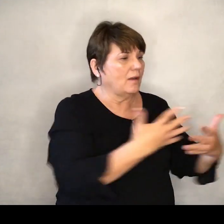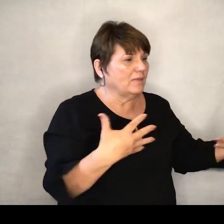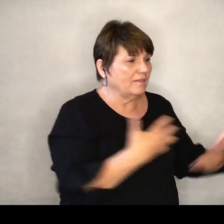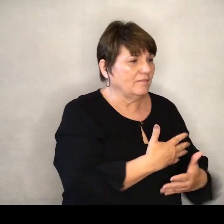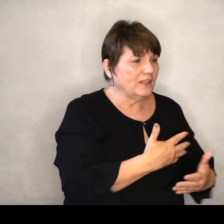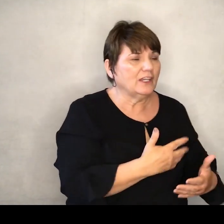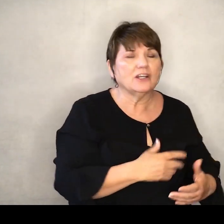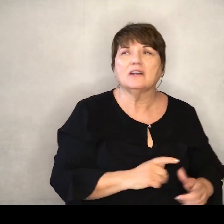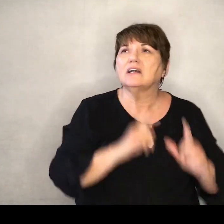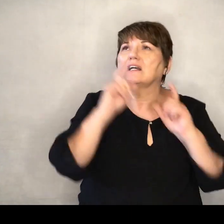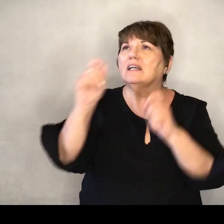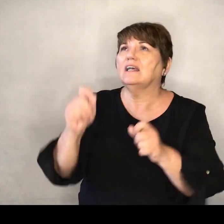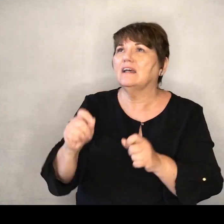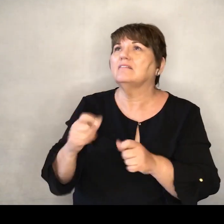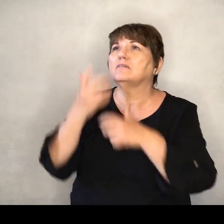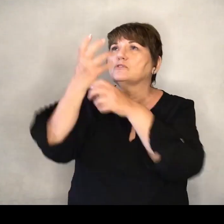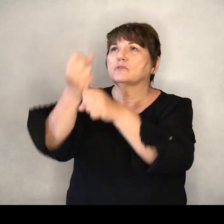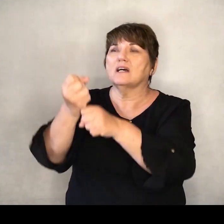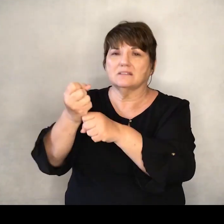Have a great day.